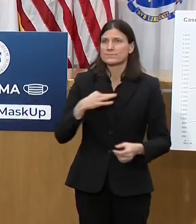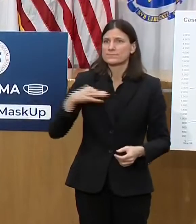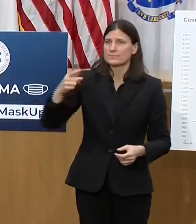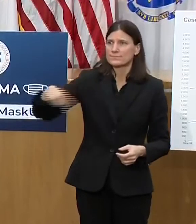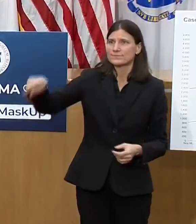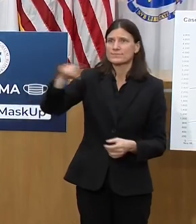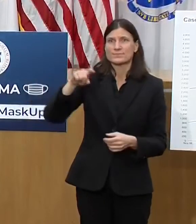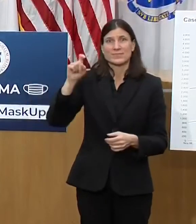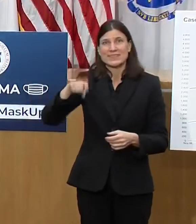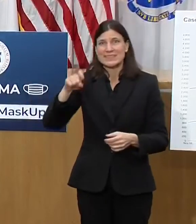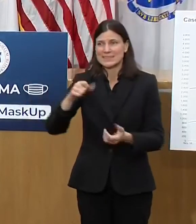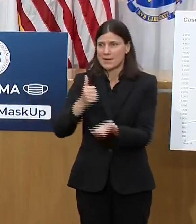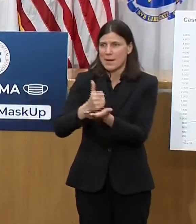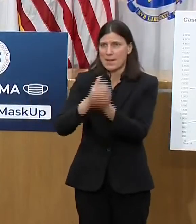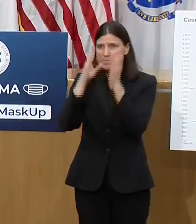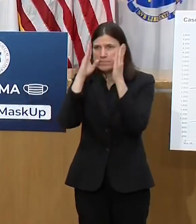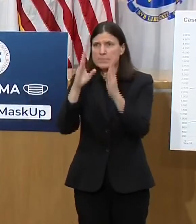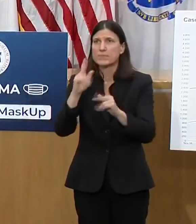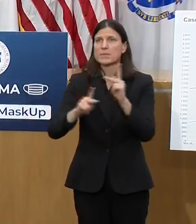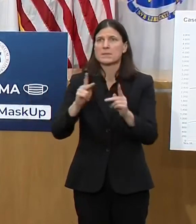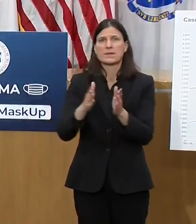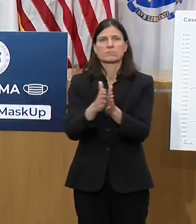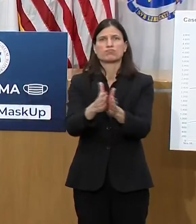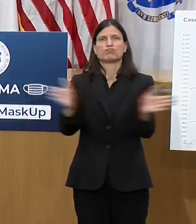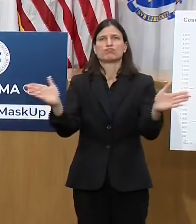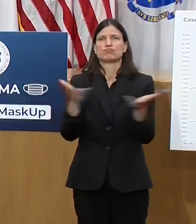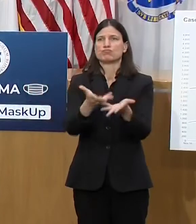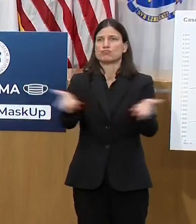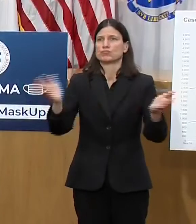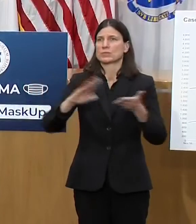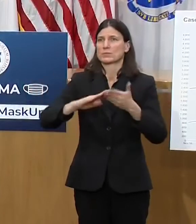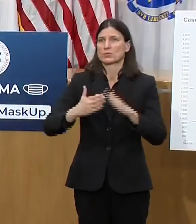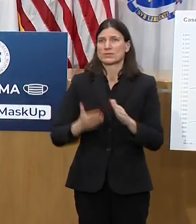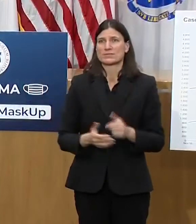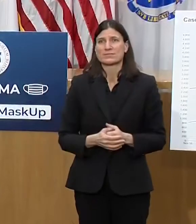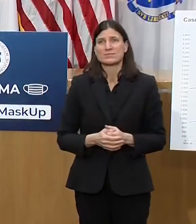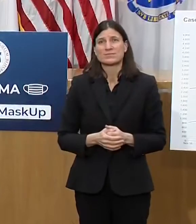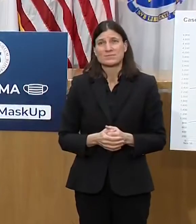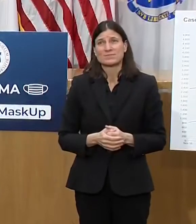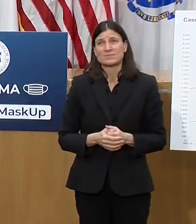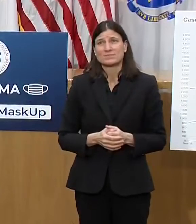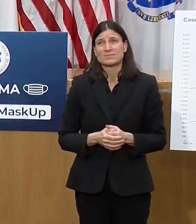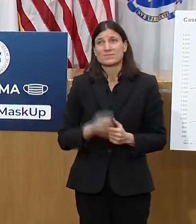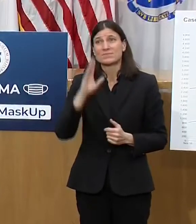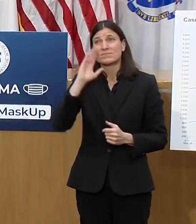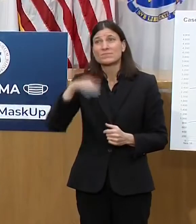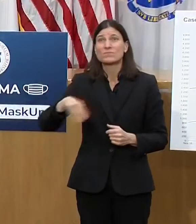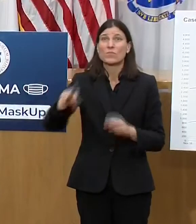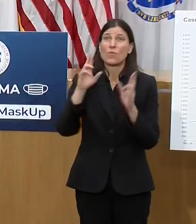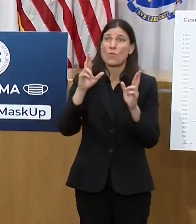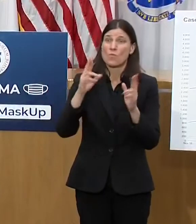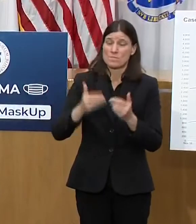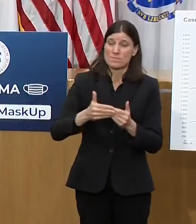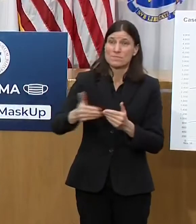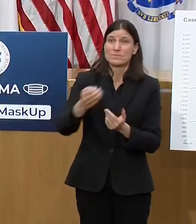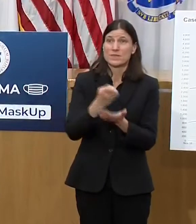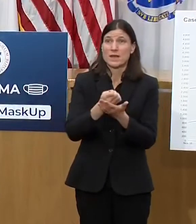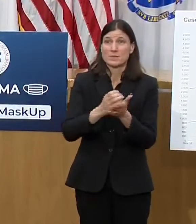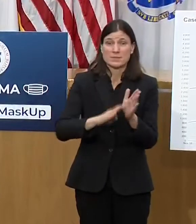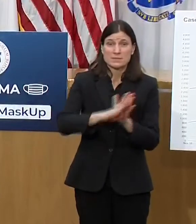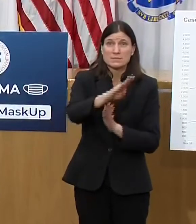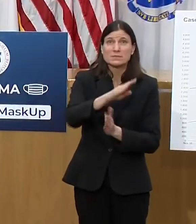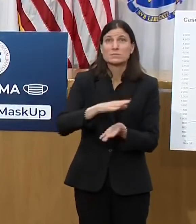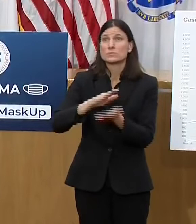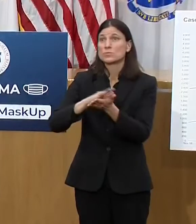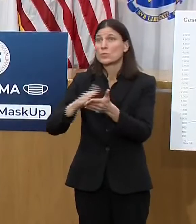Our goal all along has been to protect public health while keeping schools and the economy as open as possible. But if our